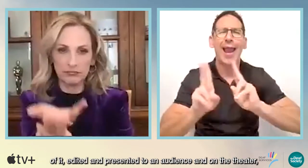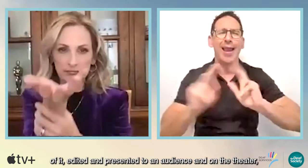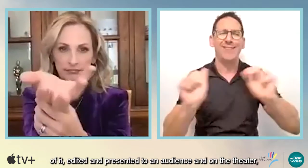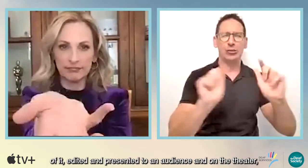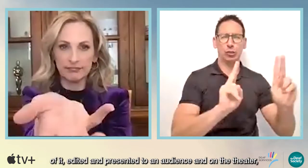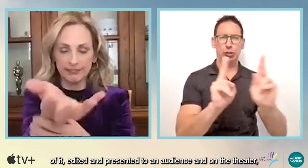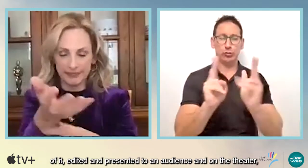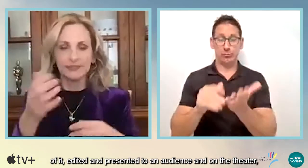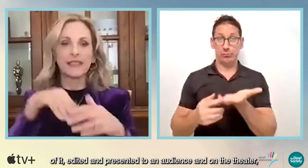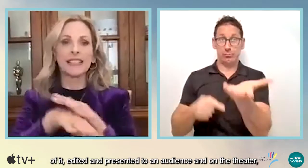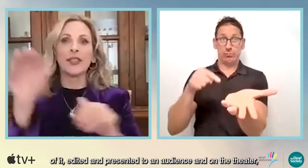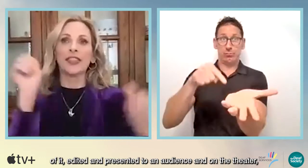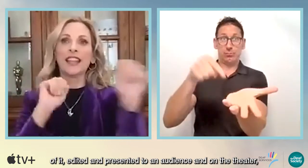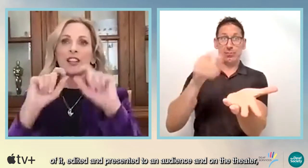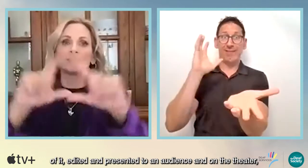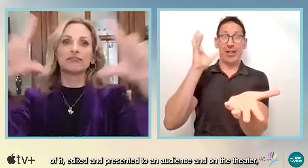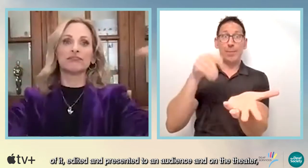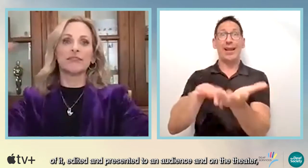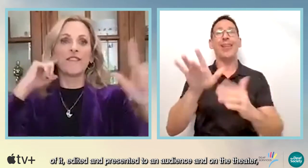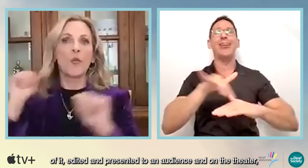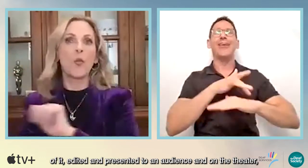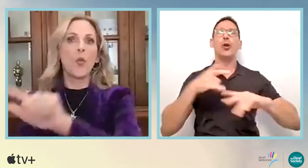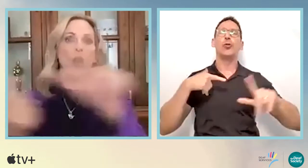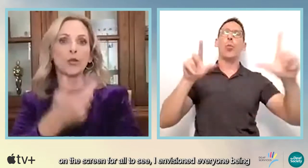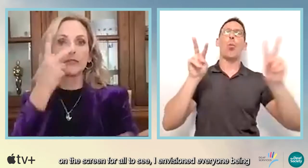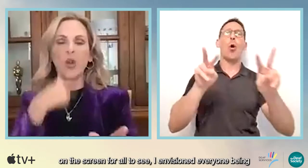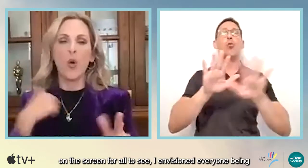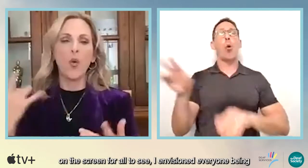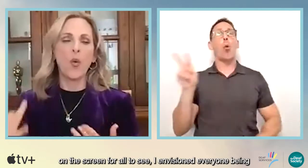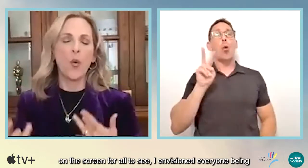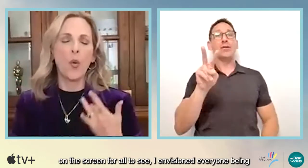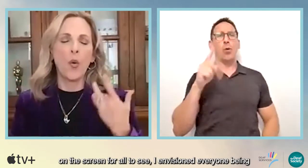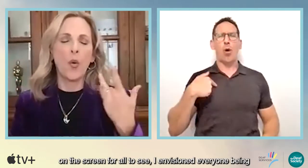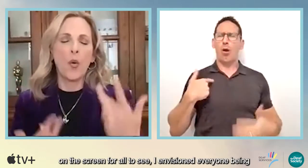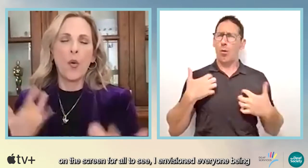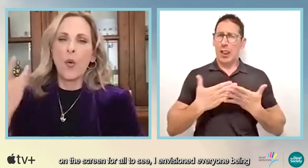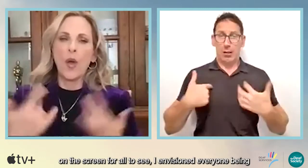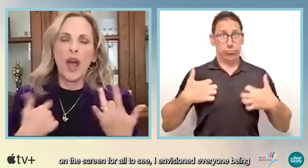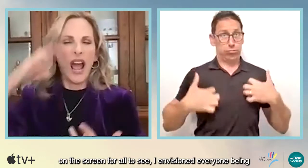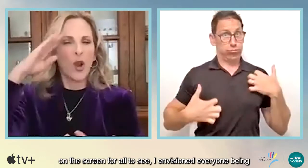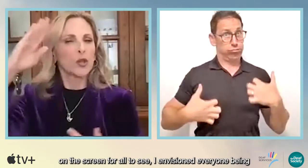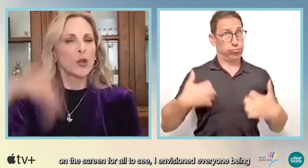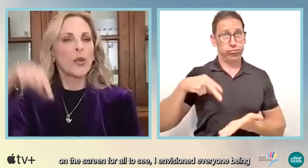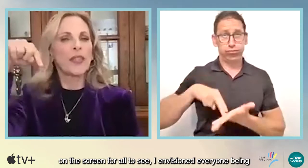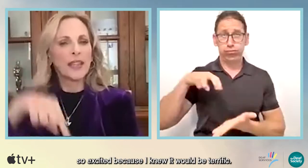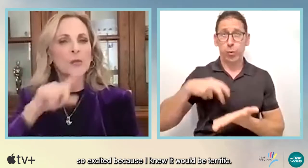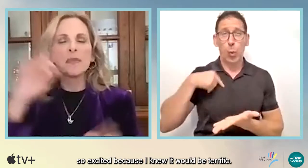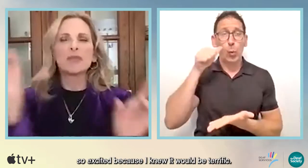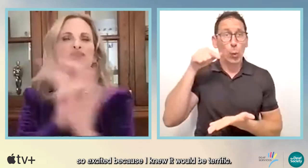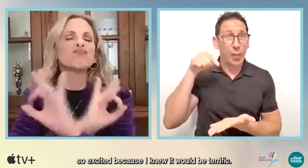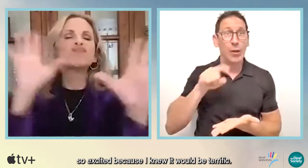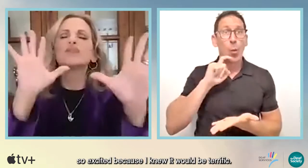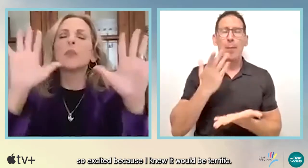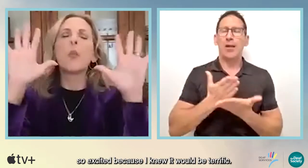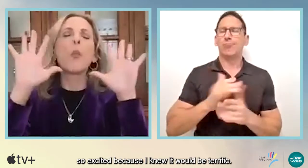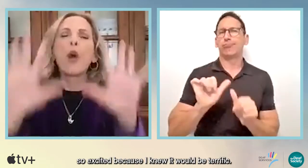it edited and presented to an audience. And on the theater, on the screen for all to see, I envisioned everyone being so excited